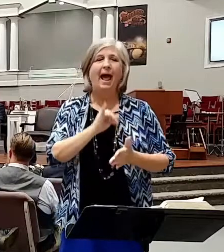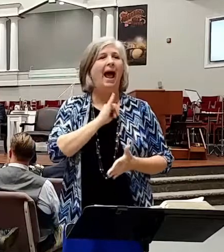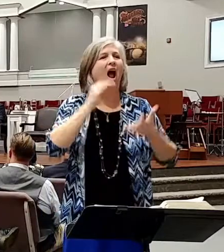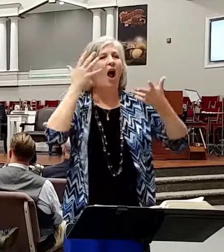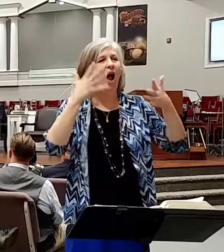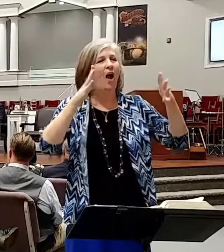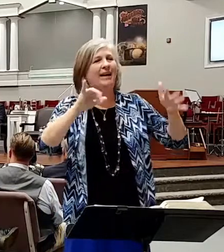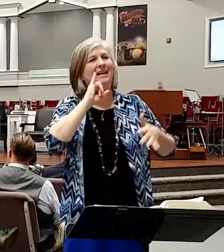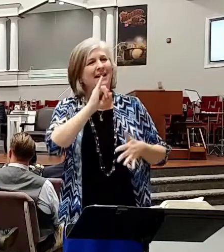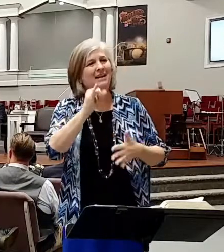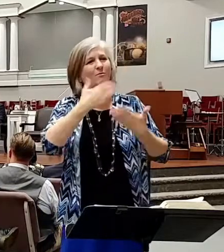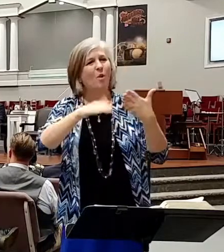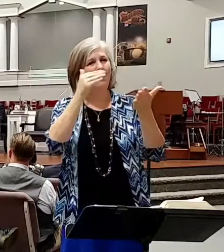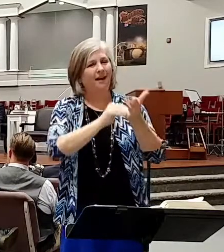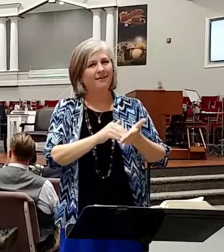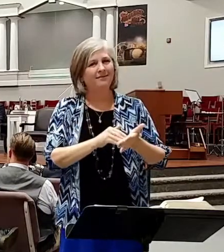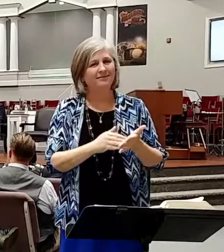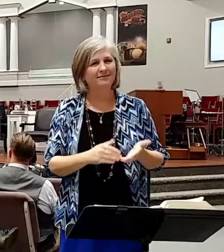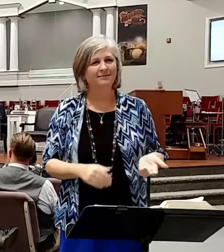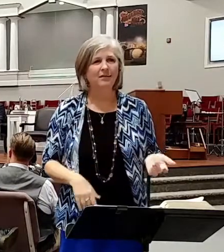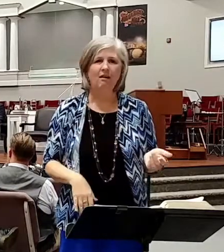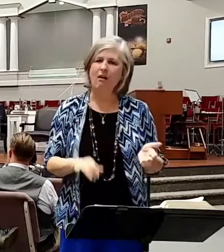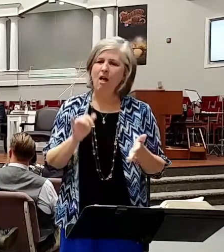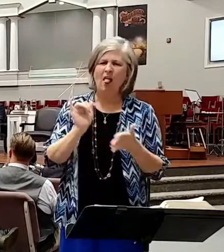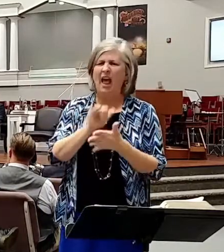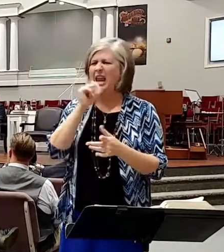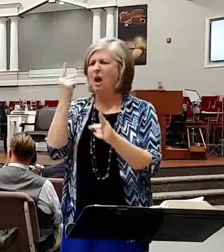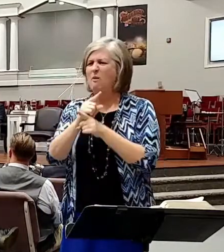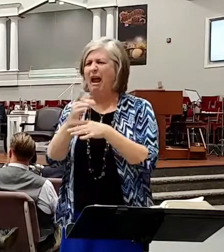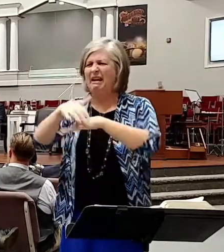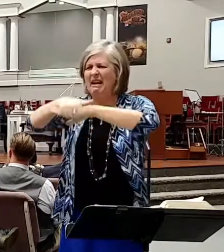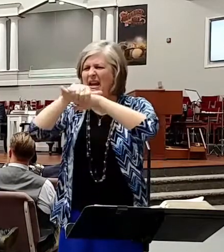again already. Well, that's not correct in English. It is in Ludoisi.